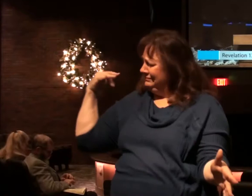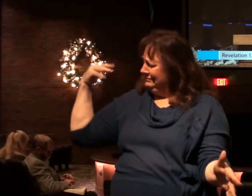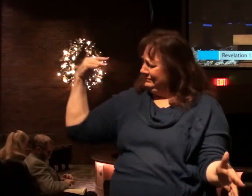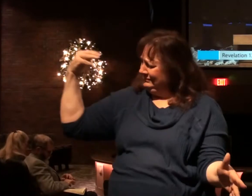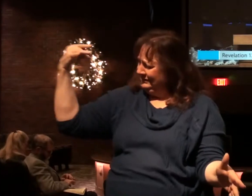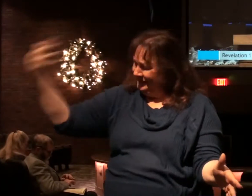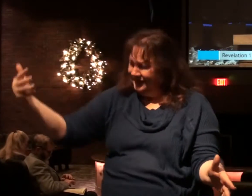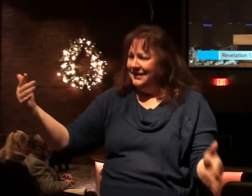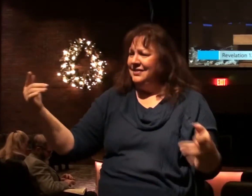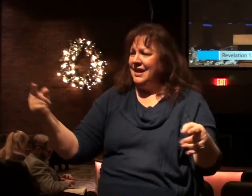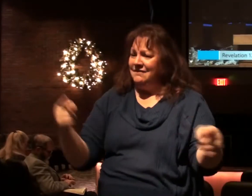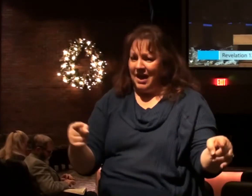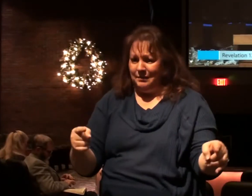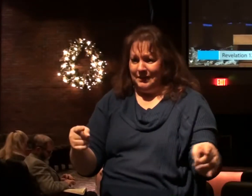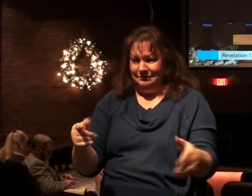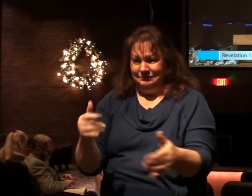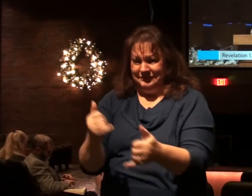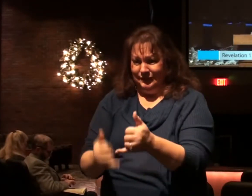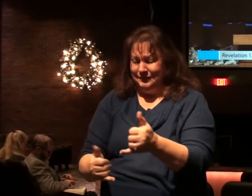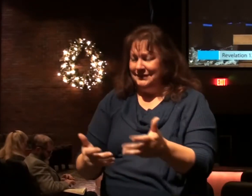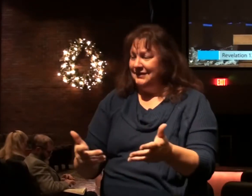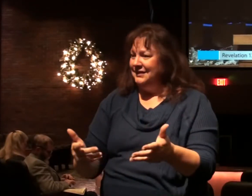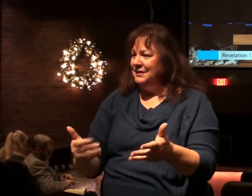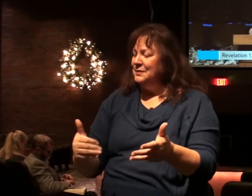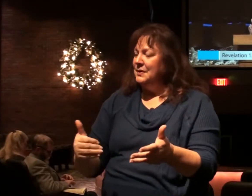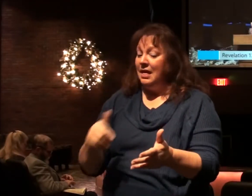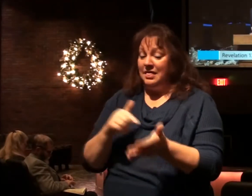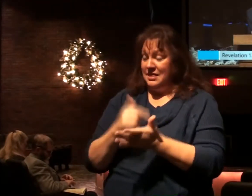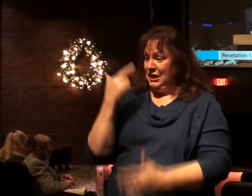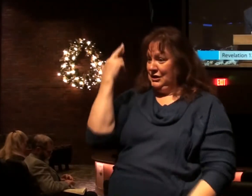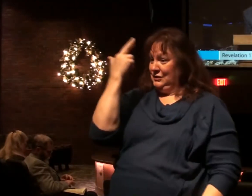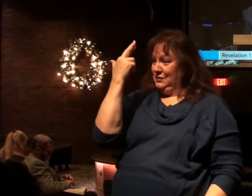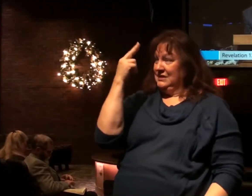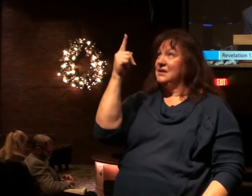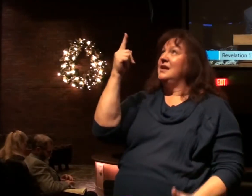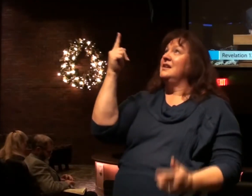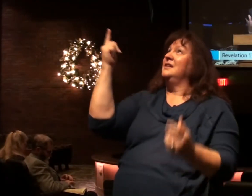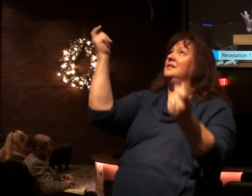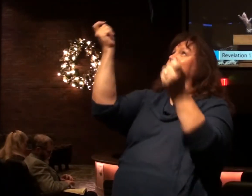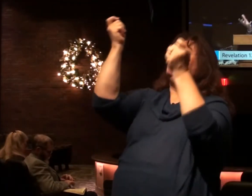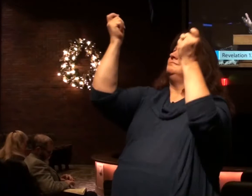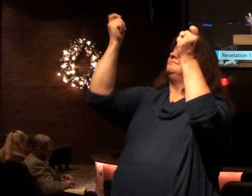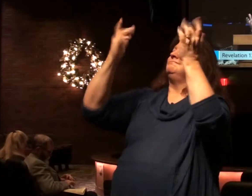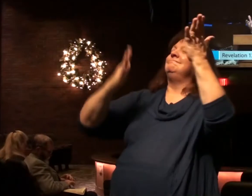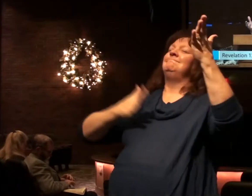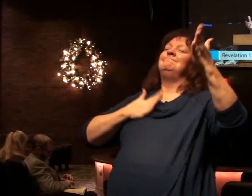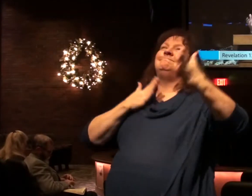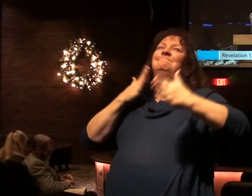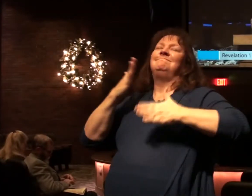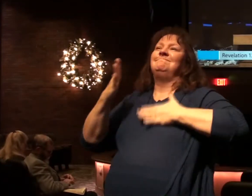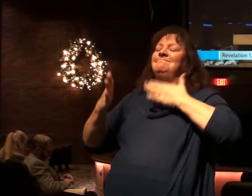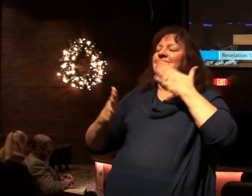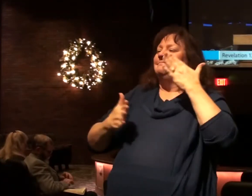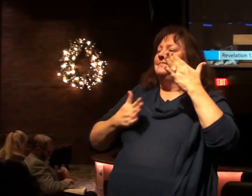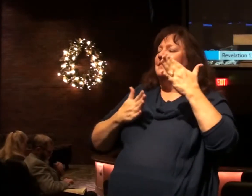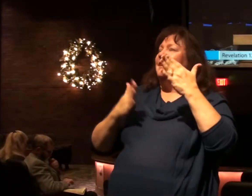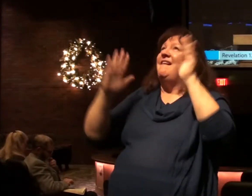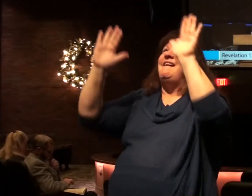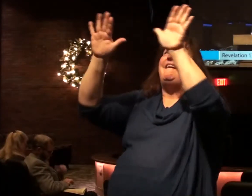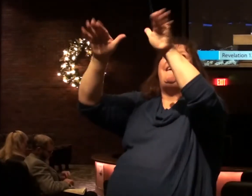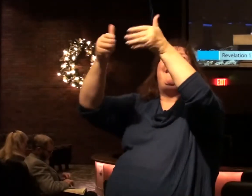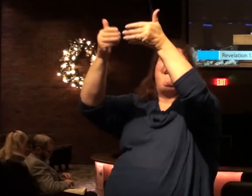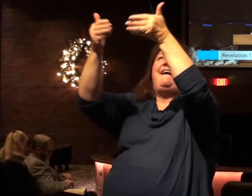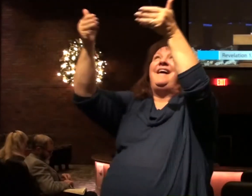years that have transpired, for this reason rejoice. It's a cause of joy, O heavens,